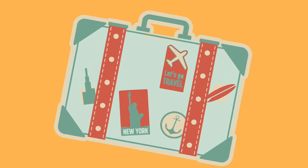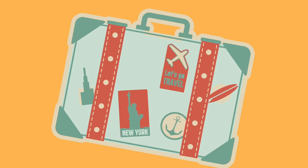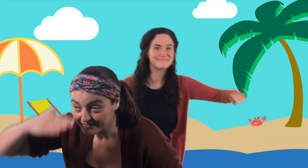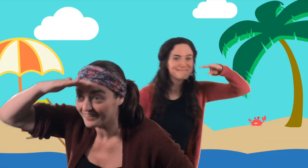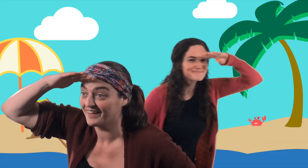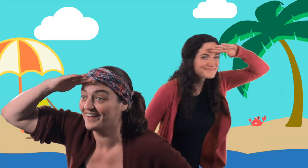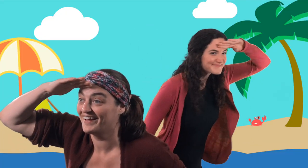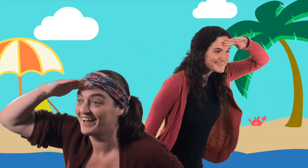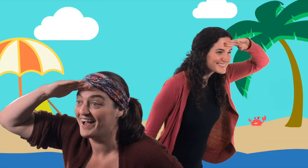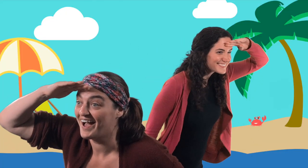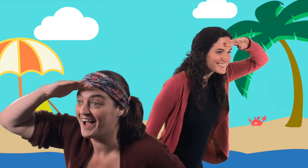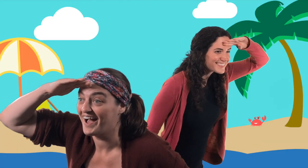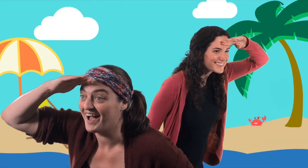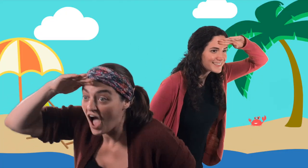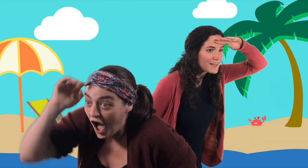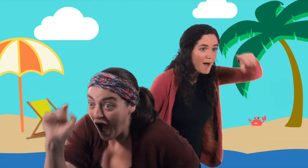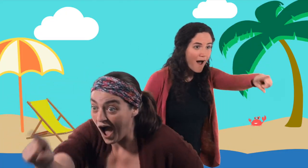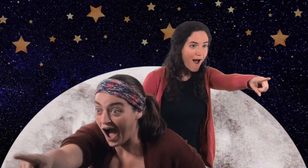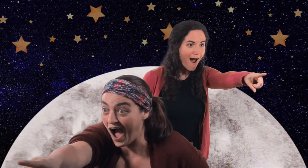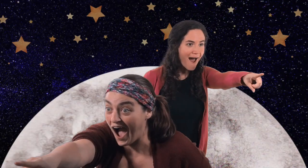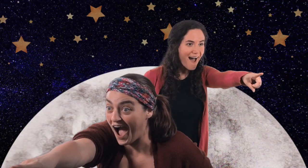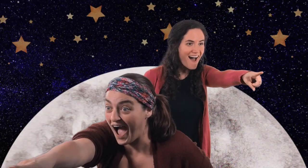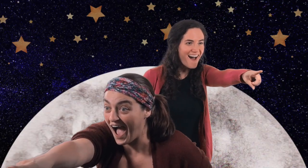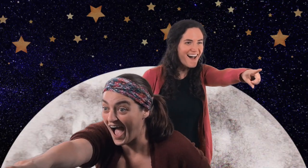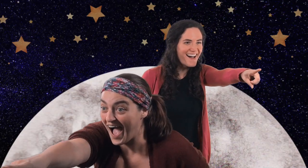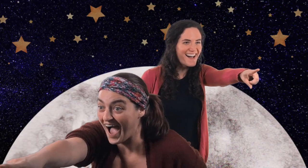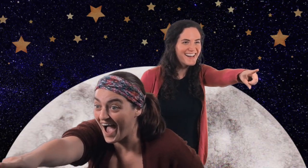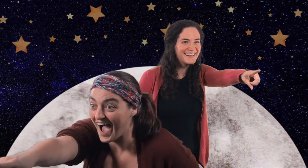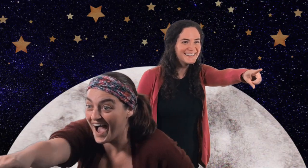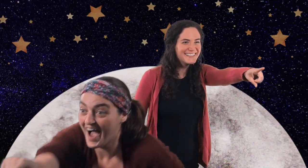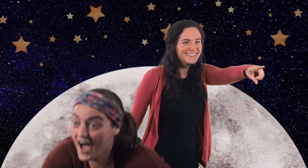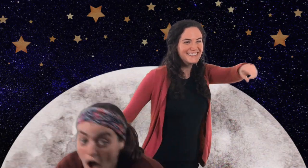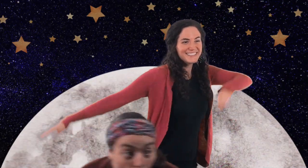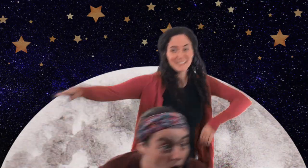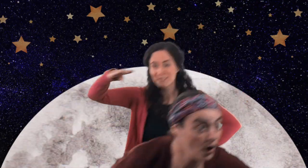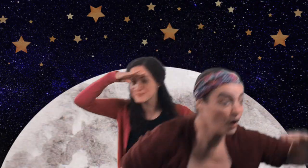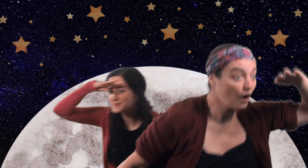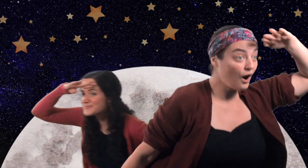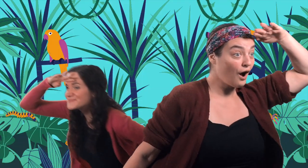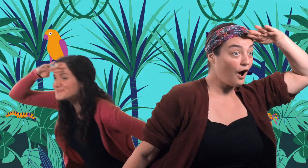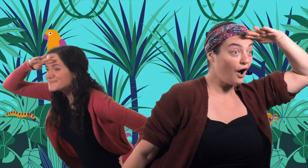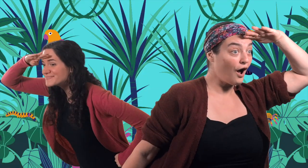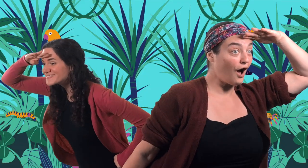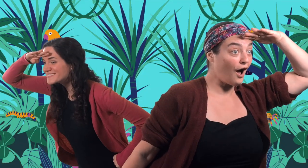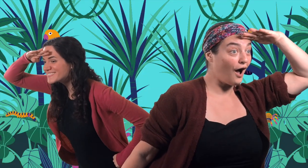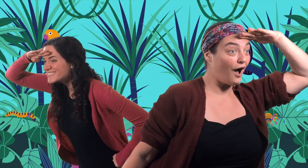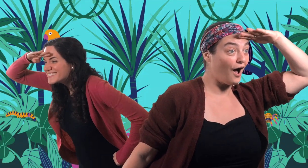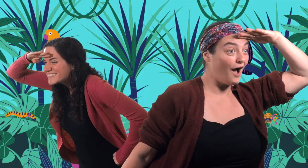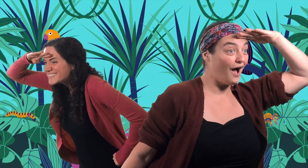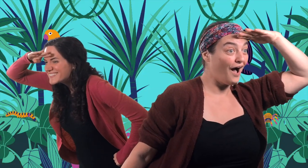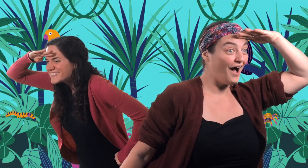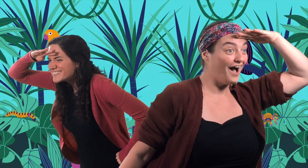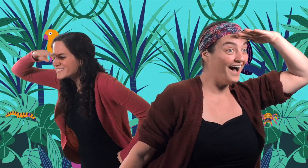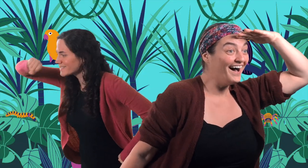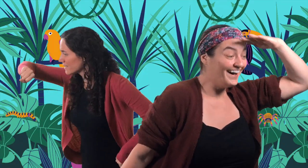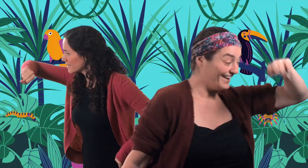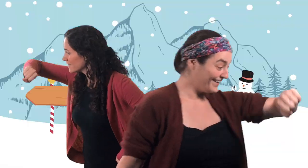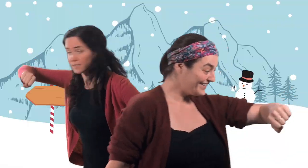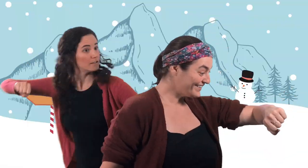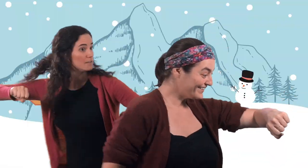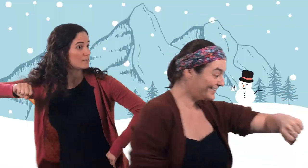Going on a trip, leaving this afternoon. Going on a trip,